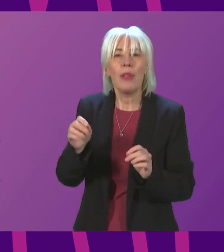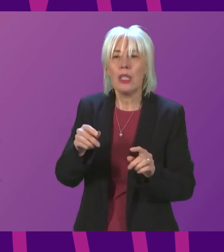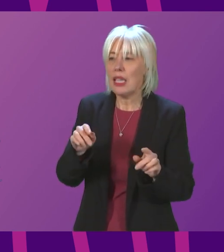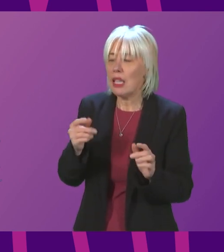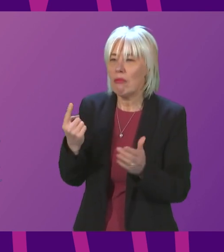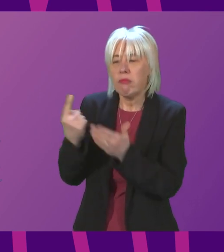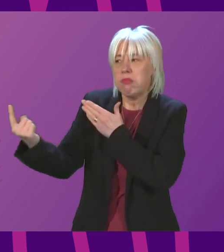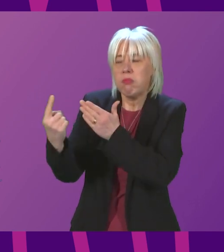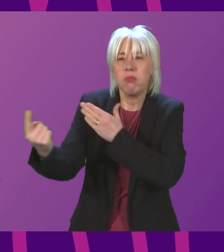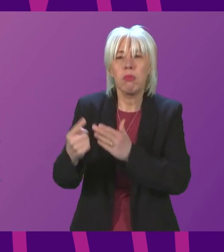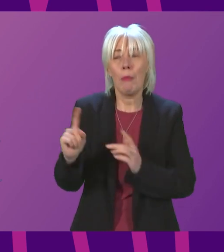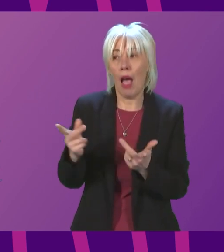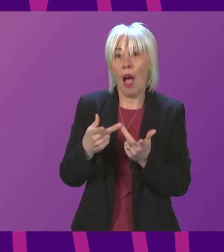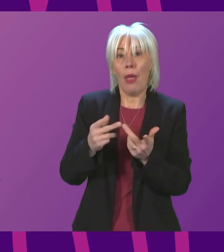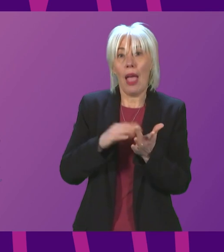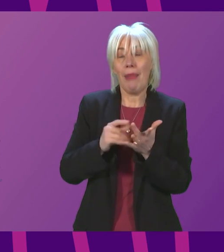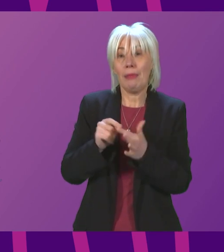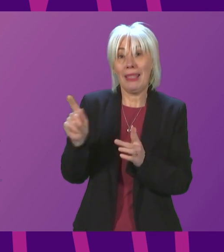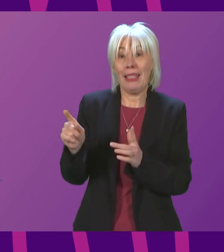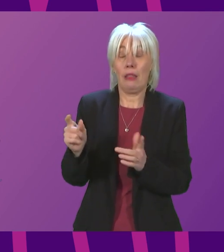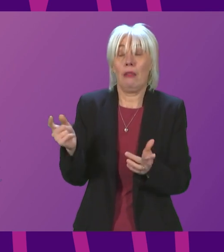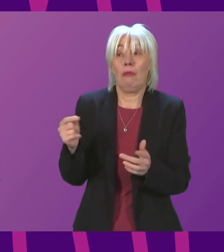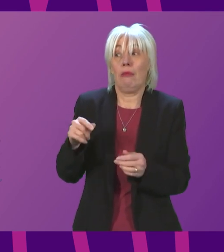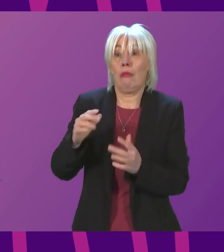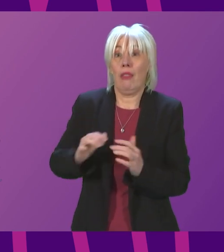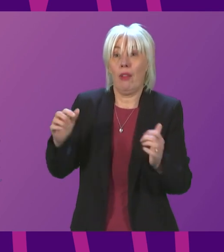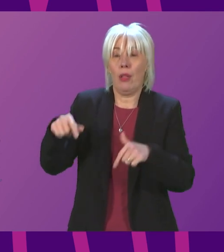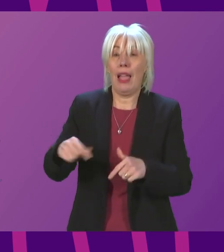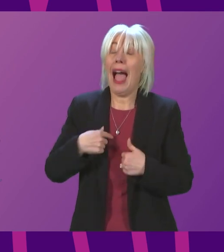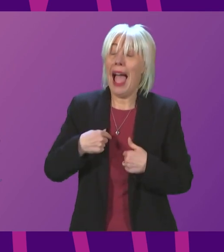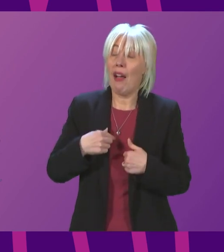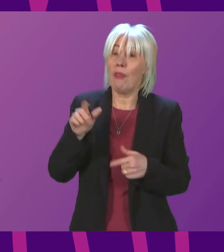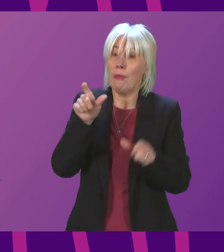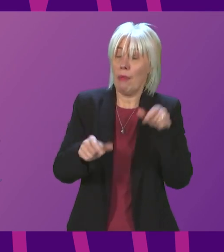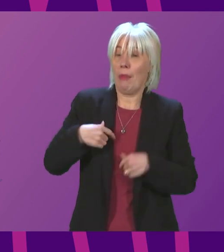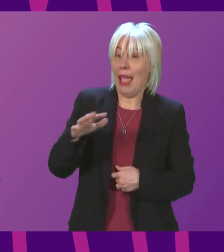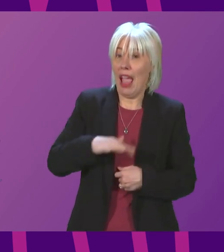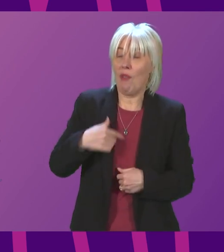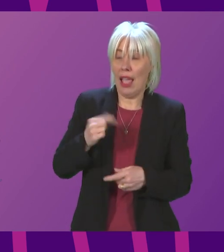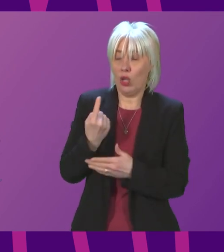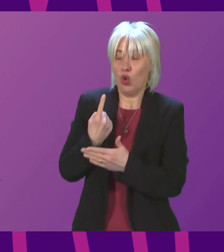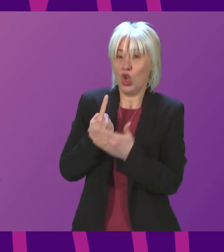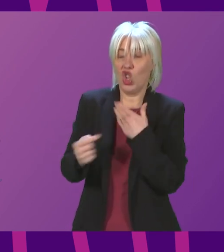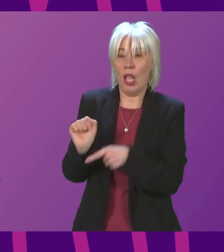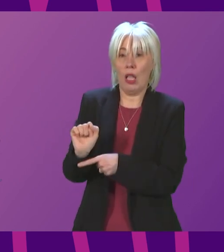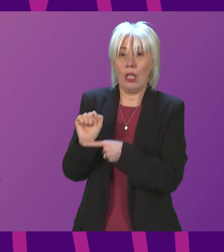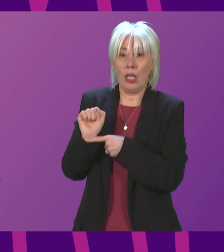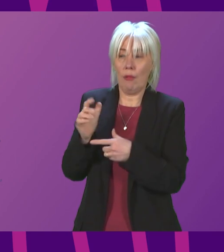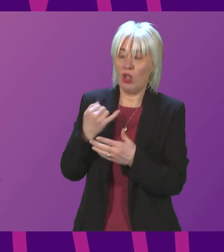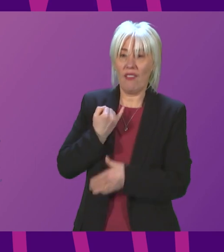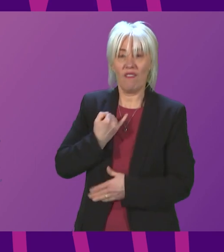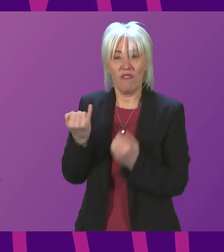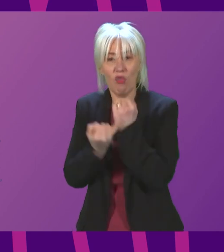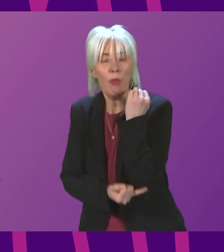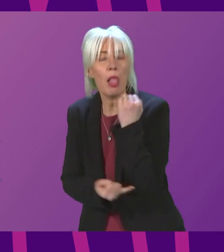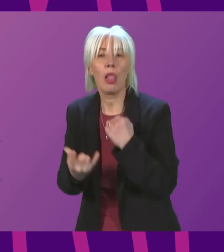and like other MSPs in the Chamber I have constituents who previously had to shield or were vulnerable as a result of not being able to get the vaccine they are